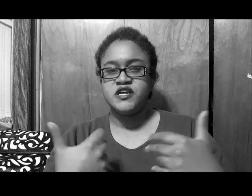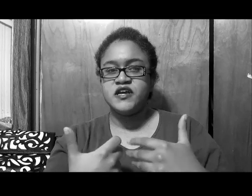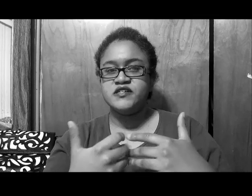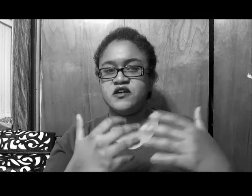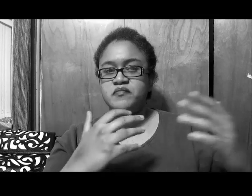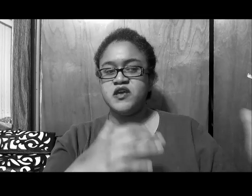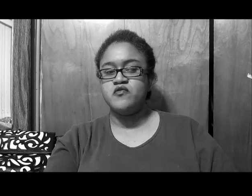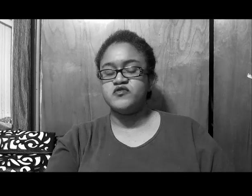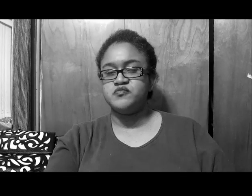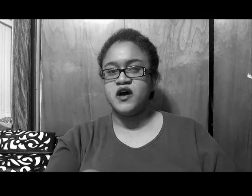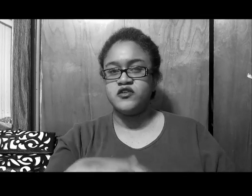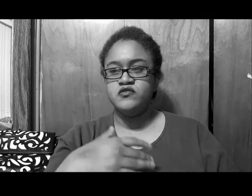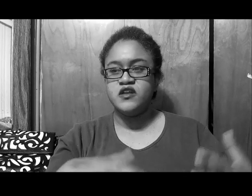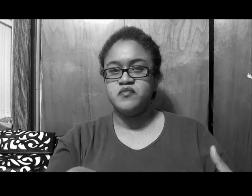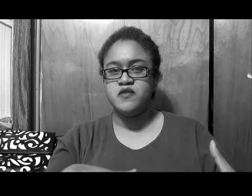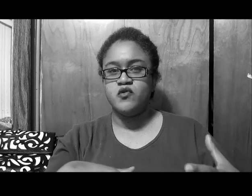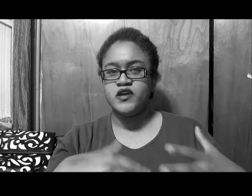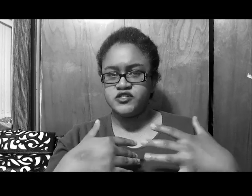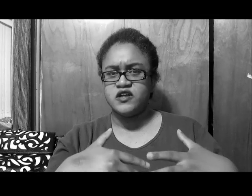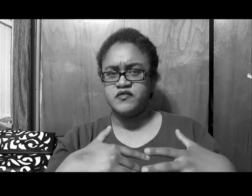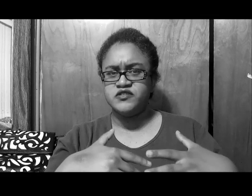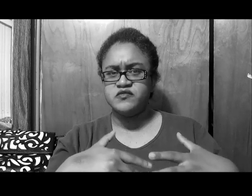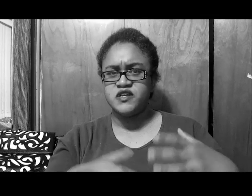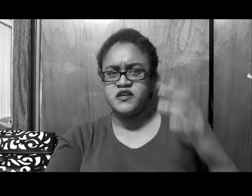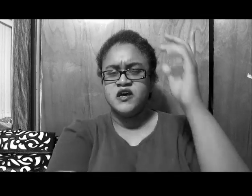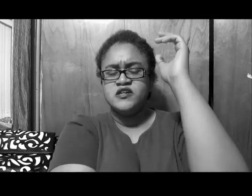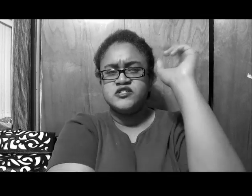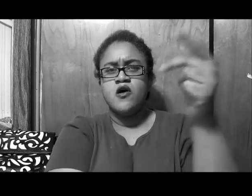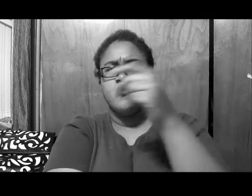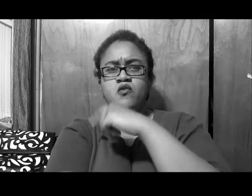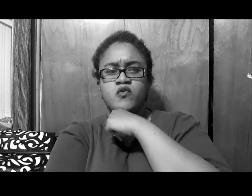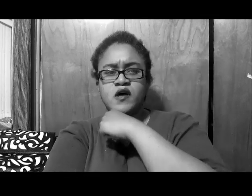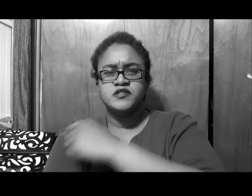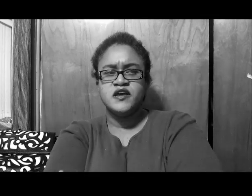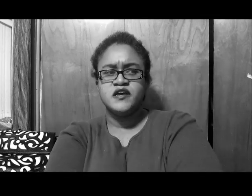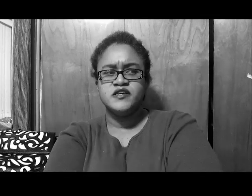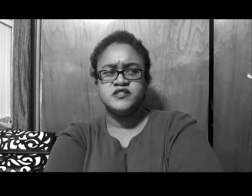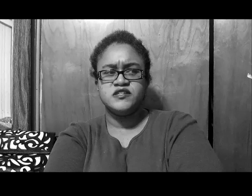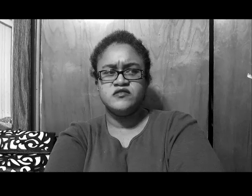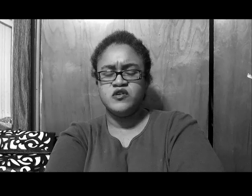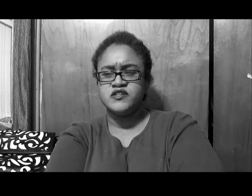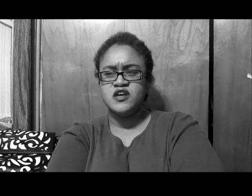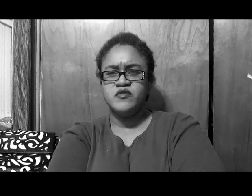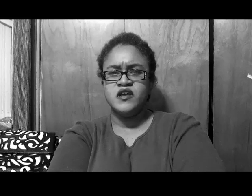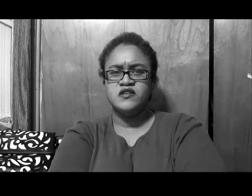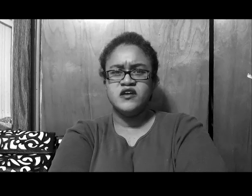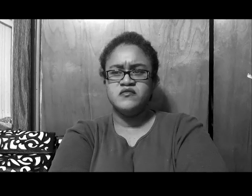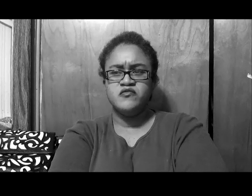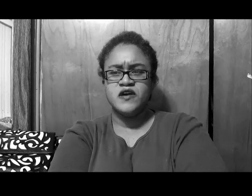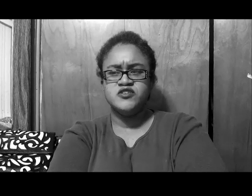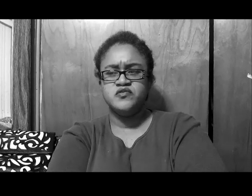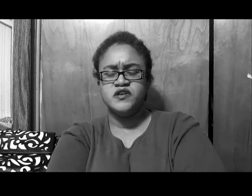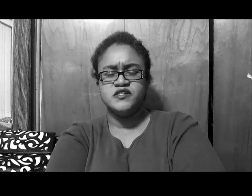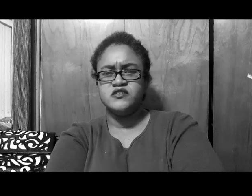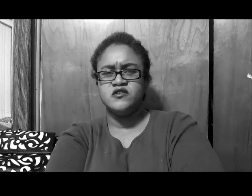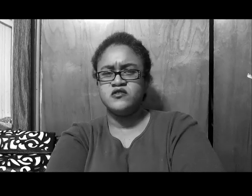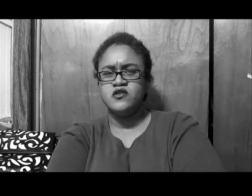chance, of people responding, you letting people into your life, you see what I'm saying, so, what I'm saying is, you look at St. Mandy, like, Ranger please, like, girl